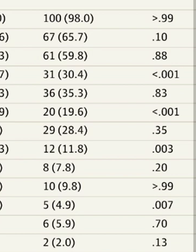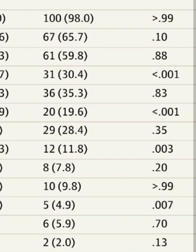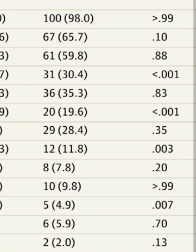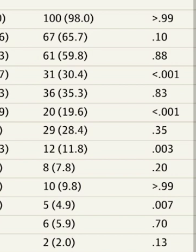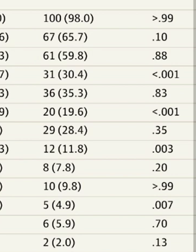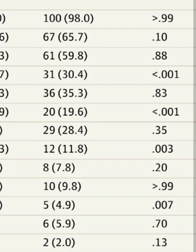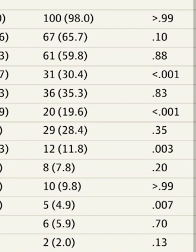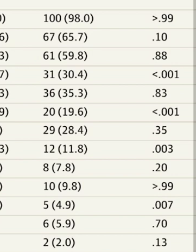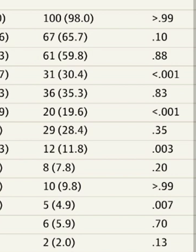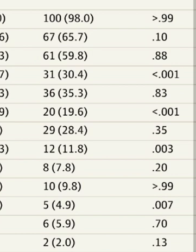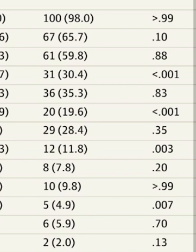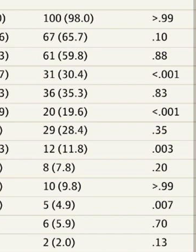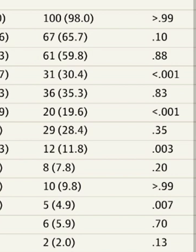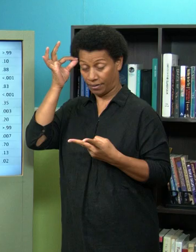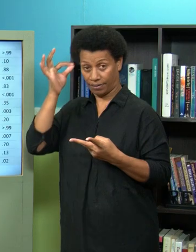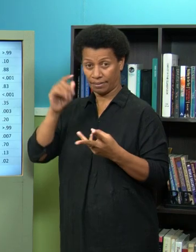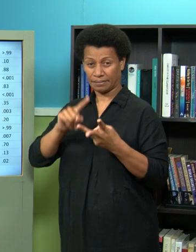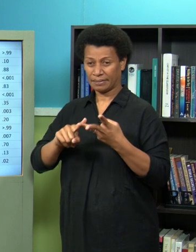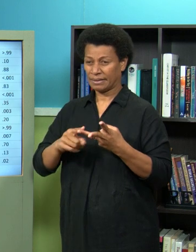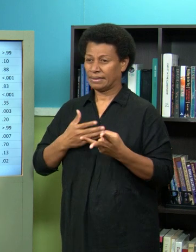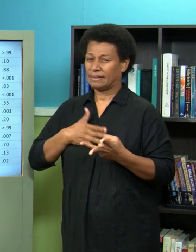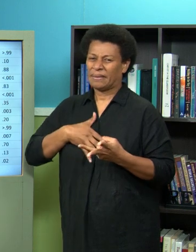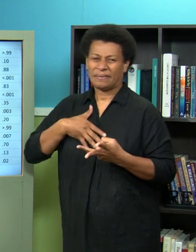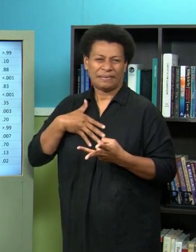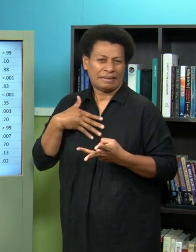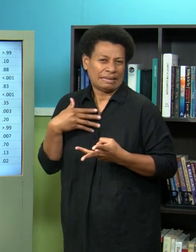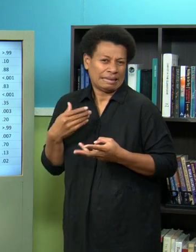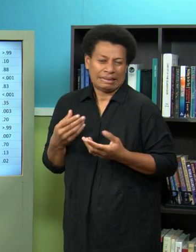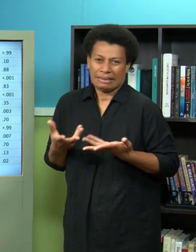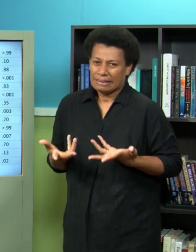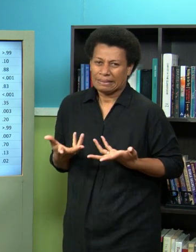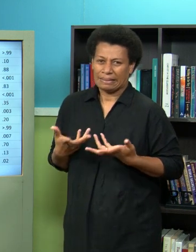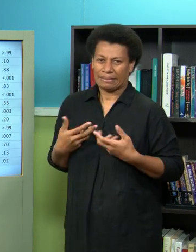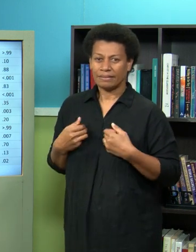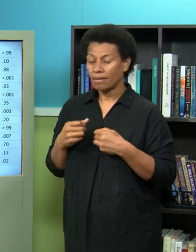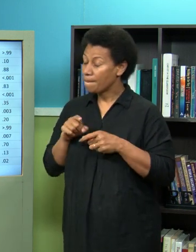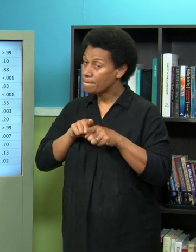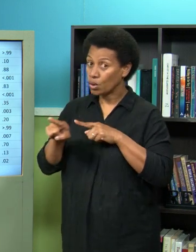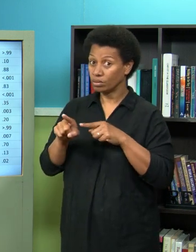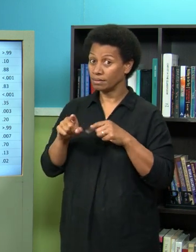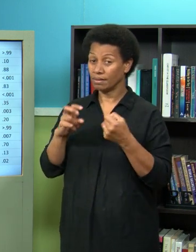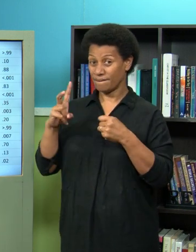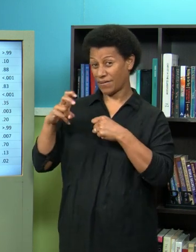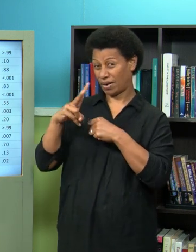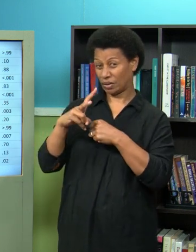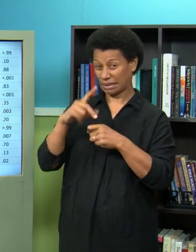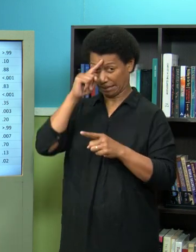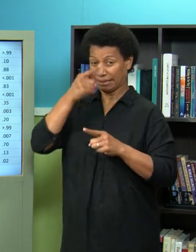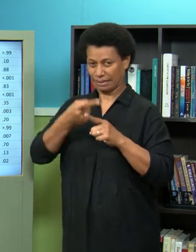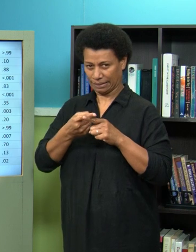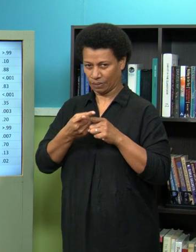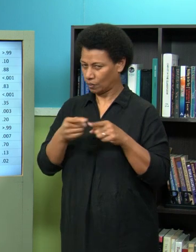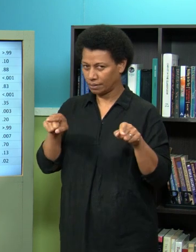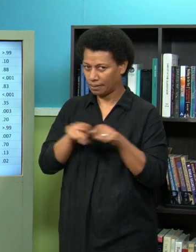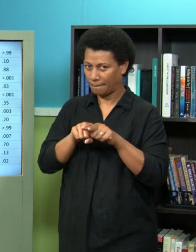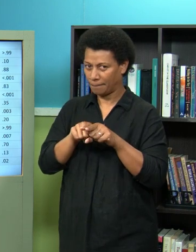dry cough fever and just feeling yuck you know so that's basically almost every viral infection you know of presents like that okay